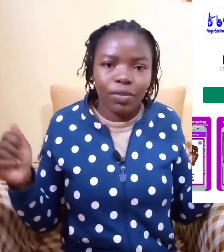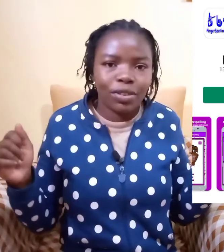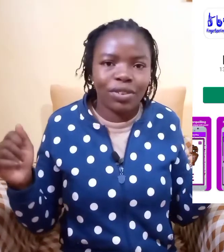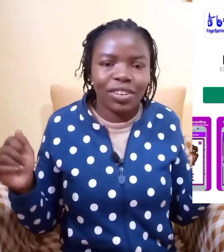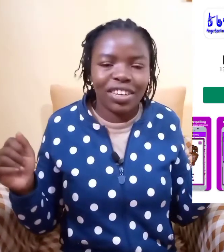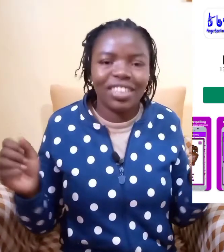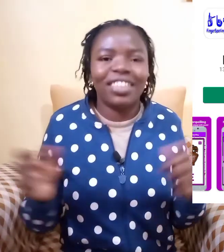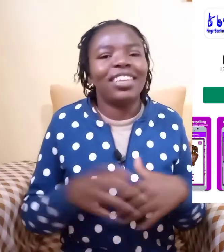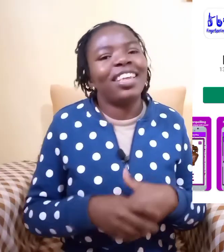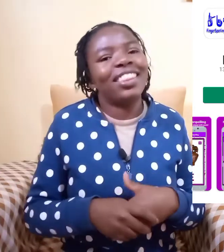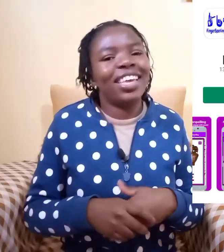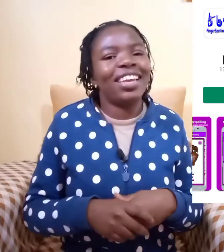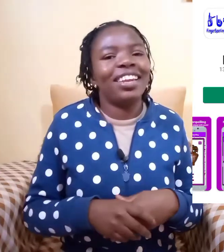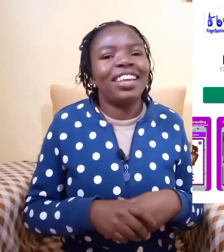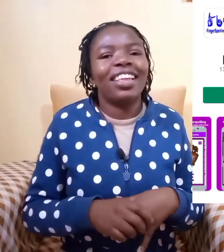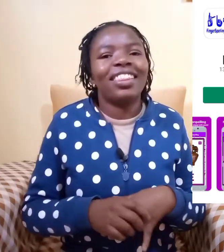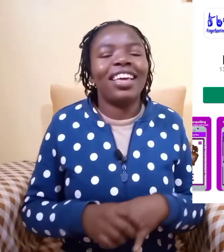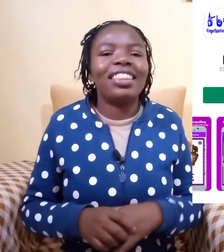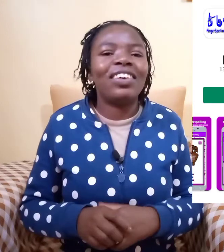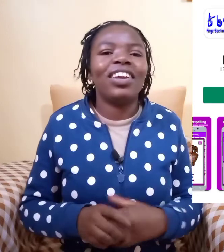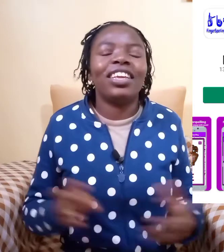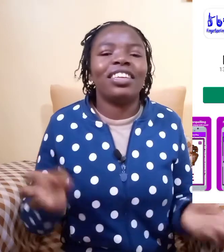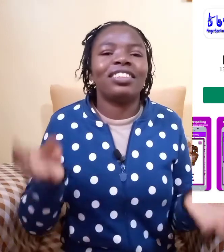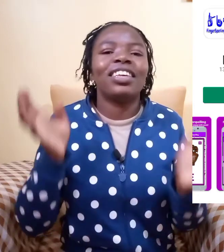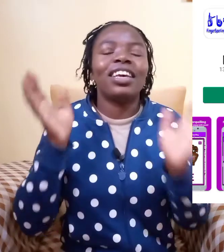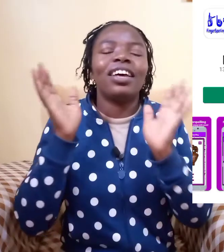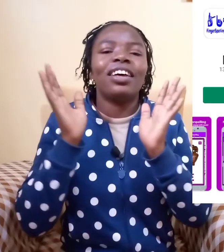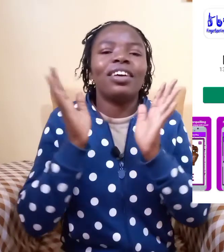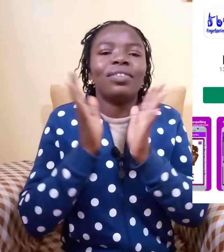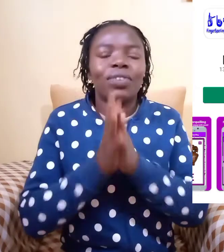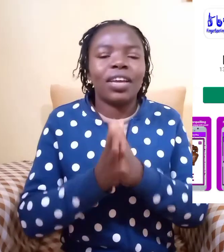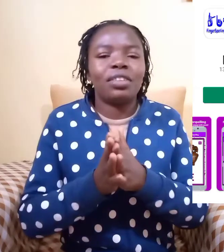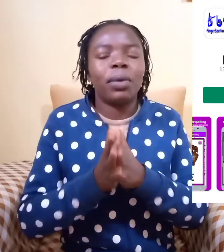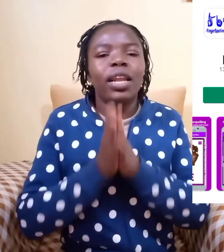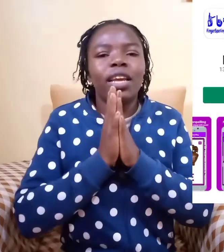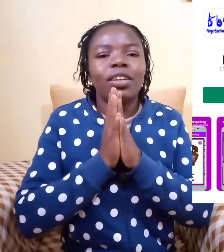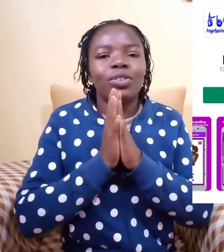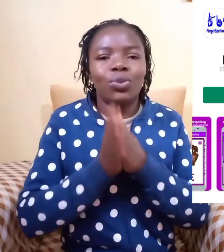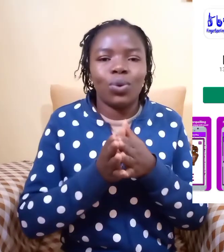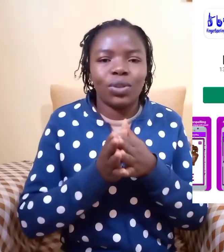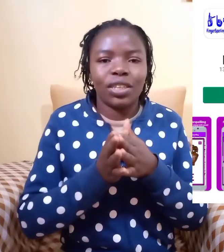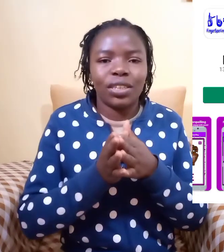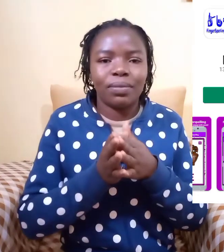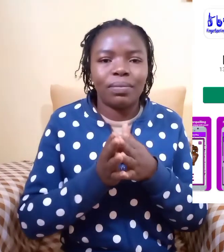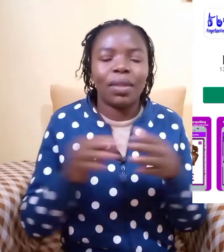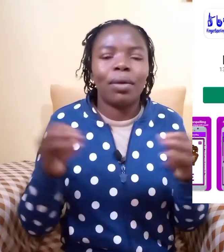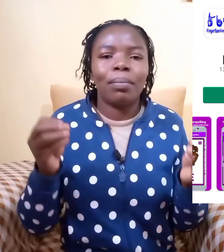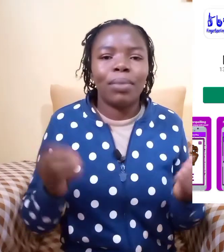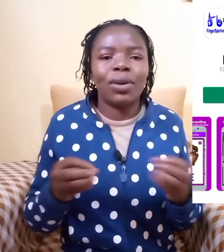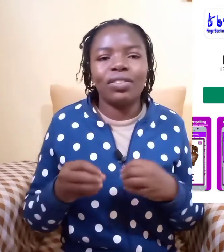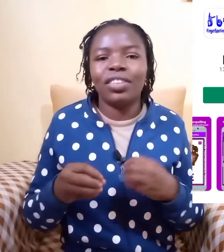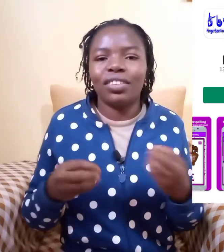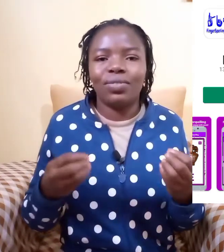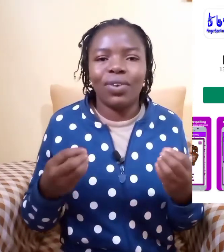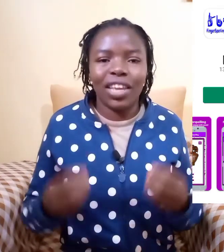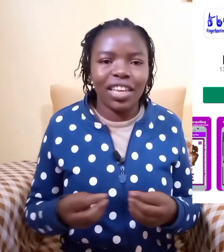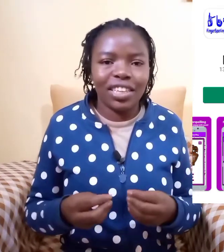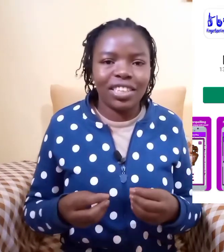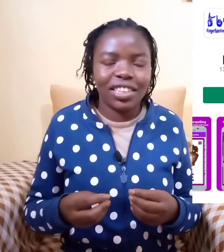of the sort then the other one is fingerspelling sort because it is for kids